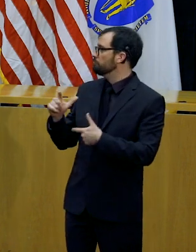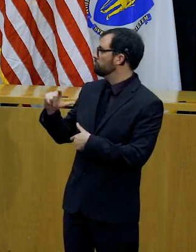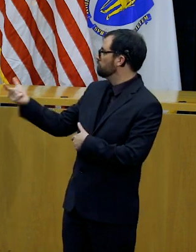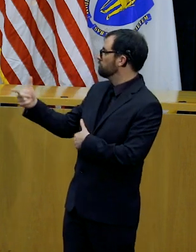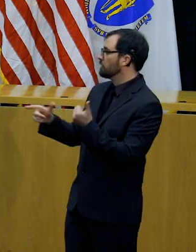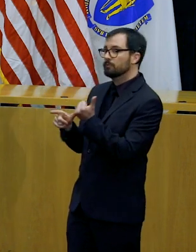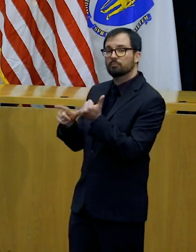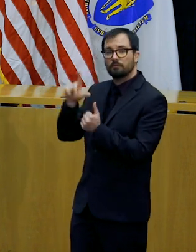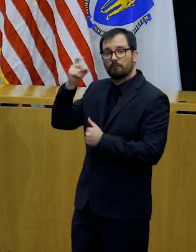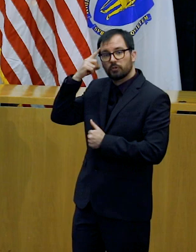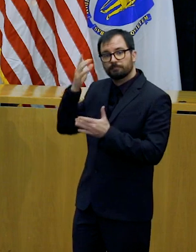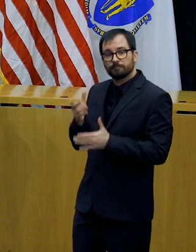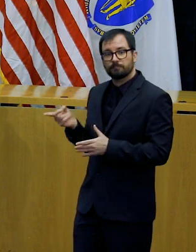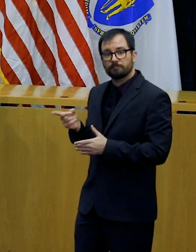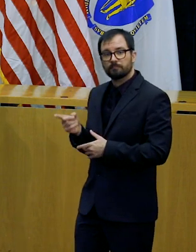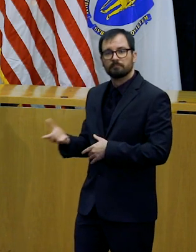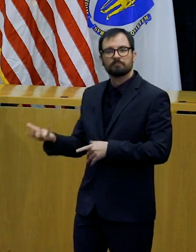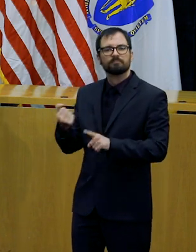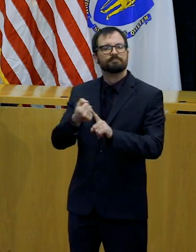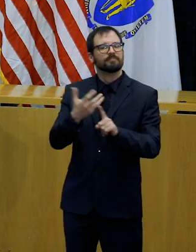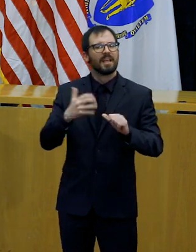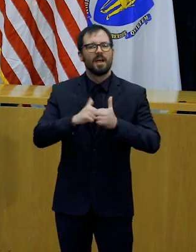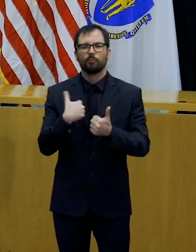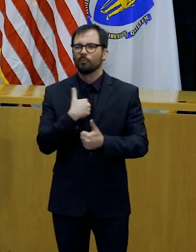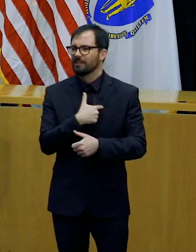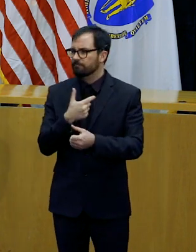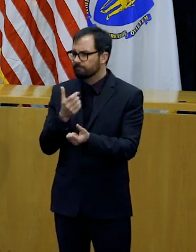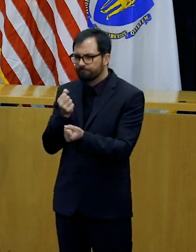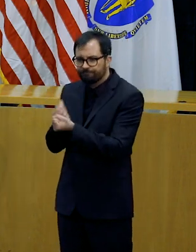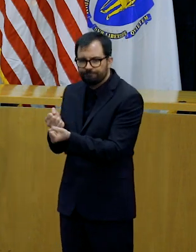this municipal legislation we're filing today. Thank you.